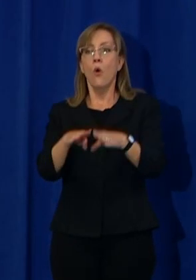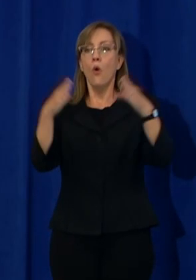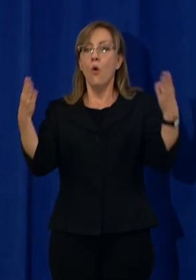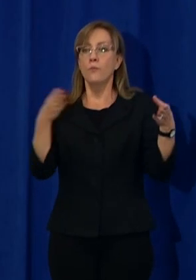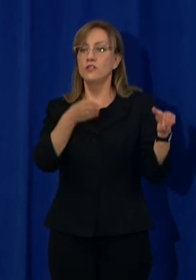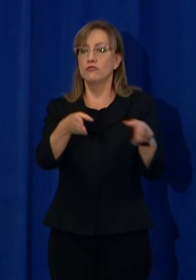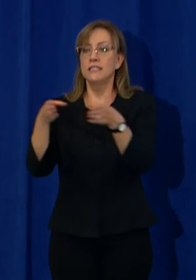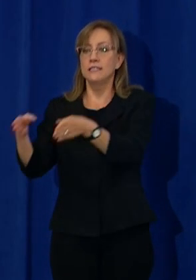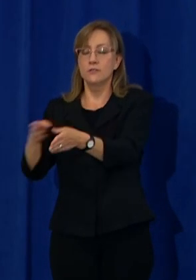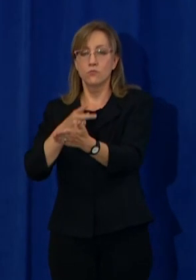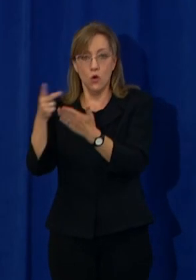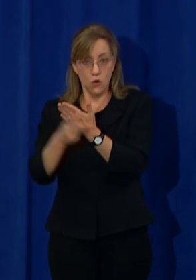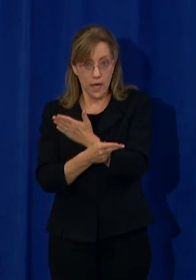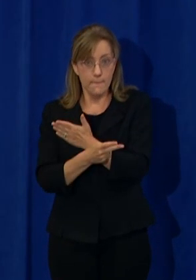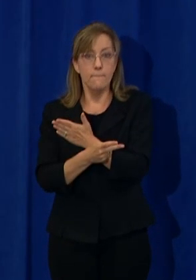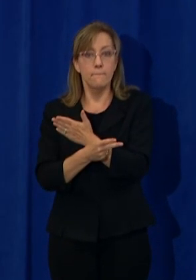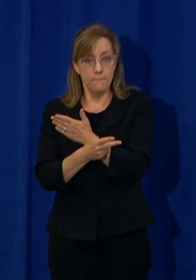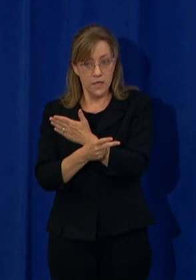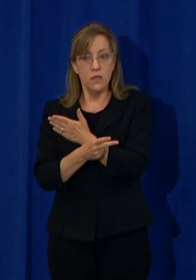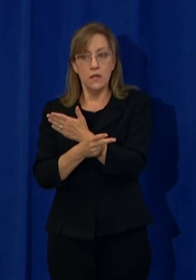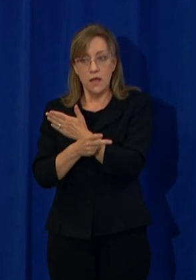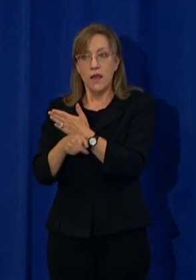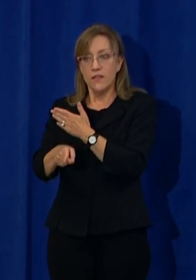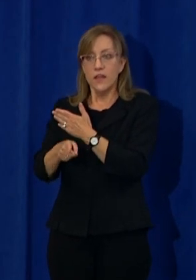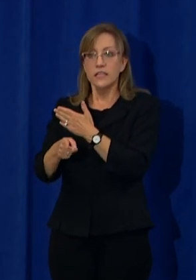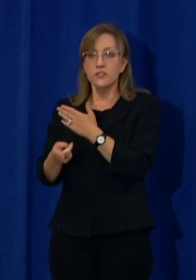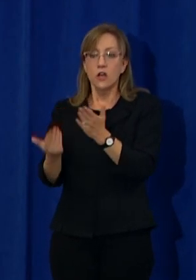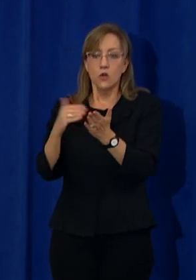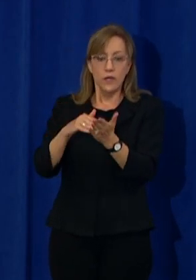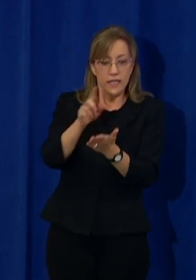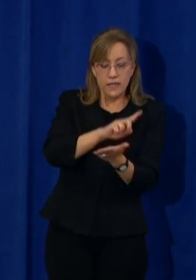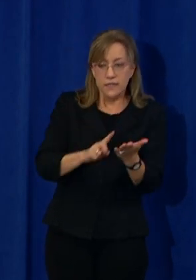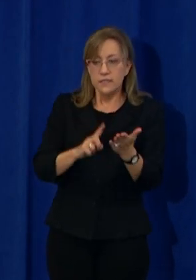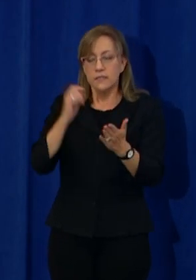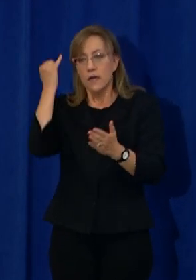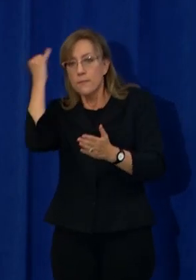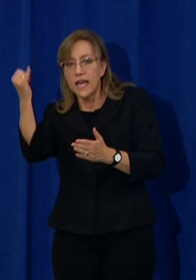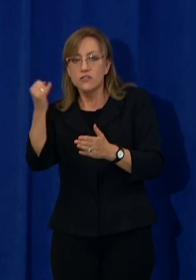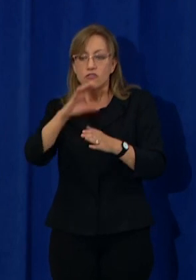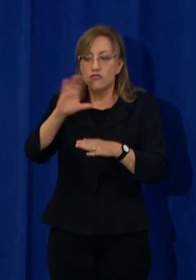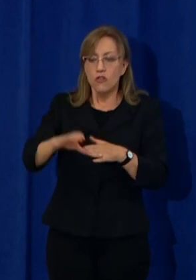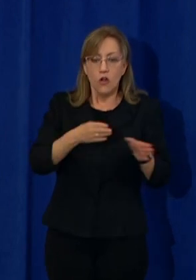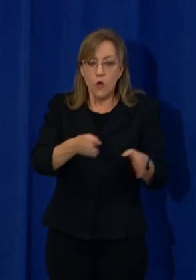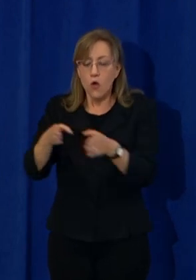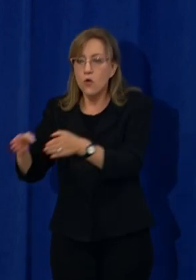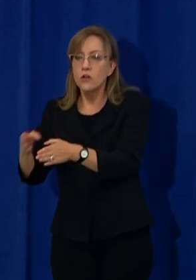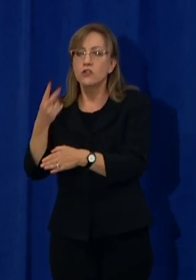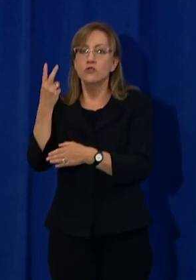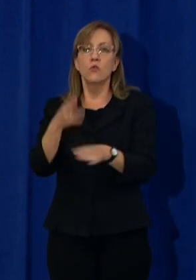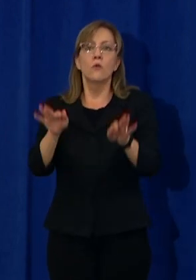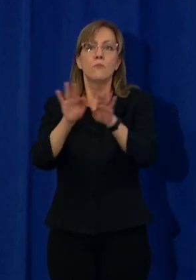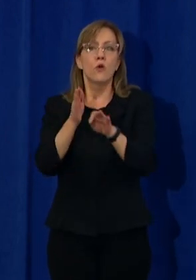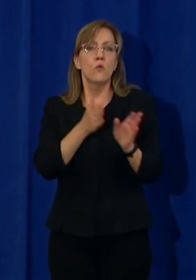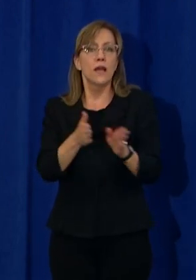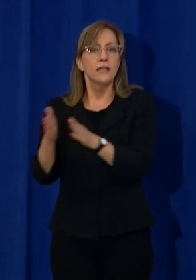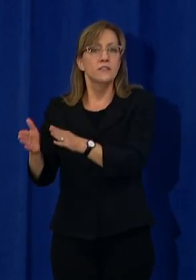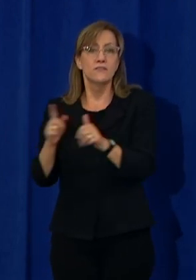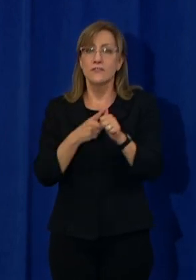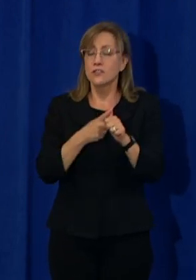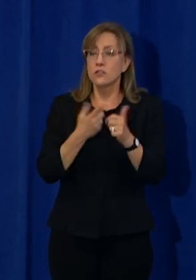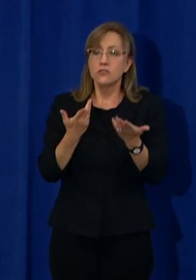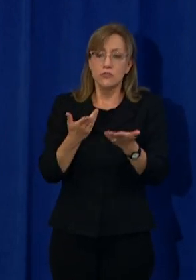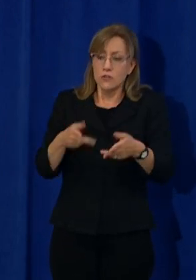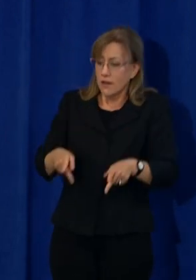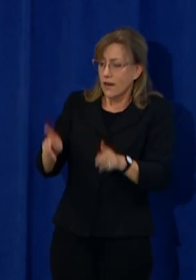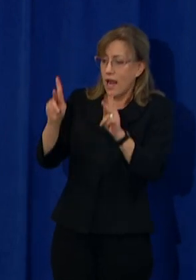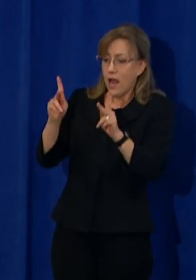This plan reimagines Chicago's roads in two key ways. First, it's to simply allow our residents as